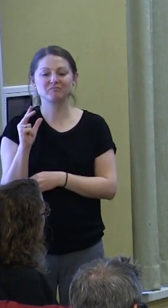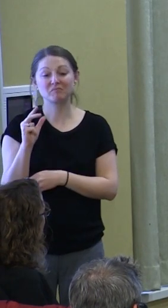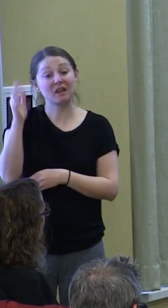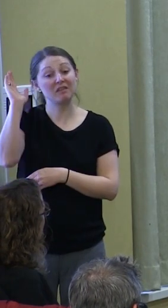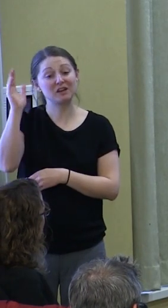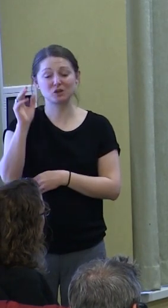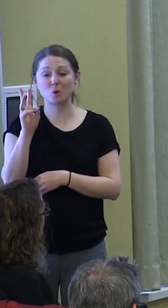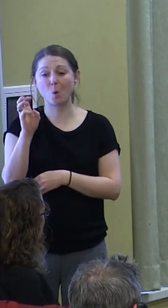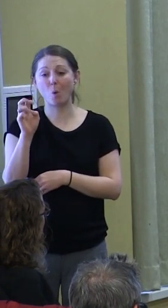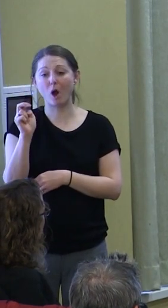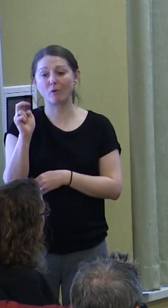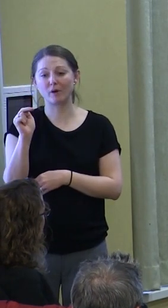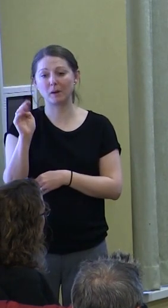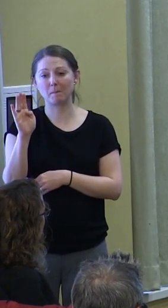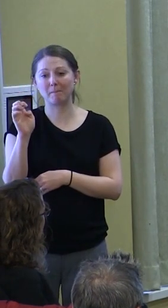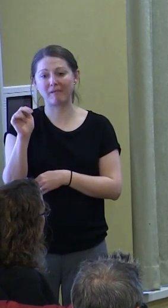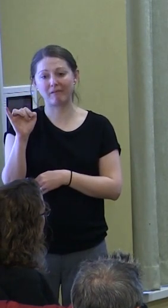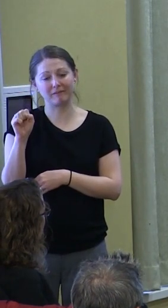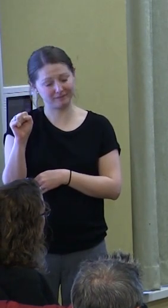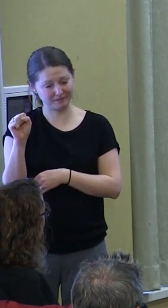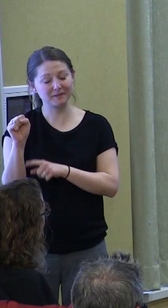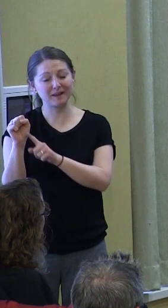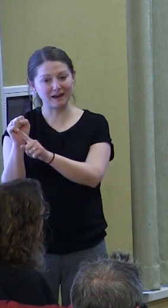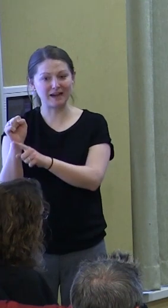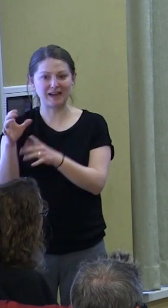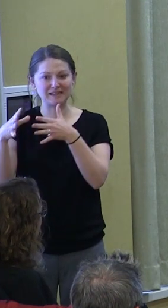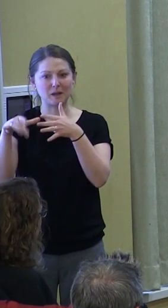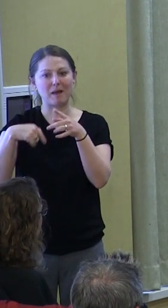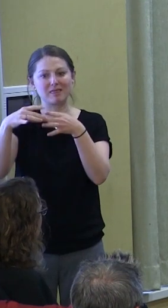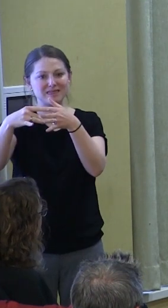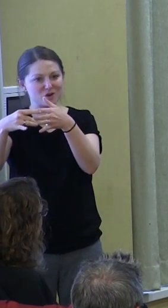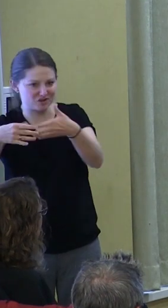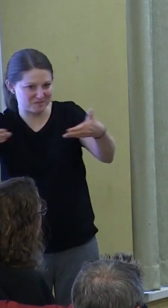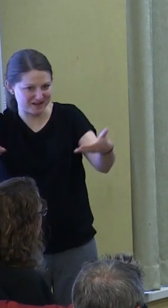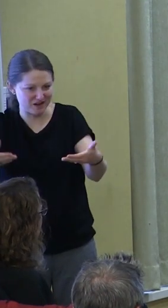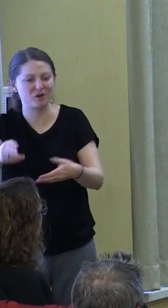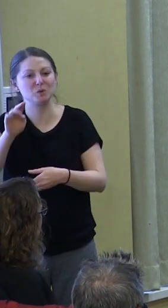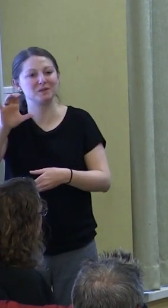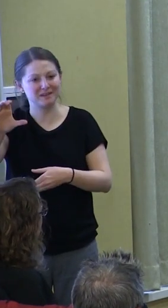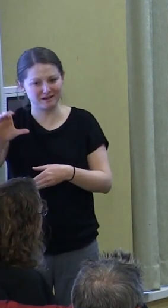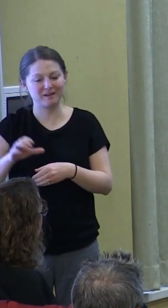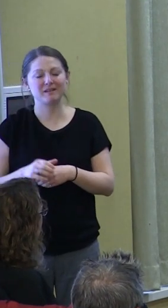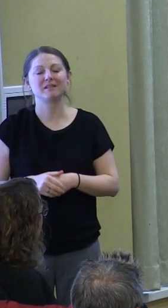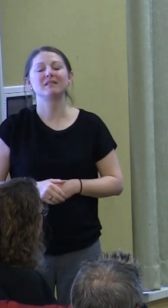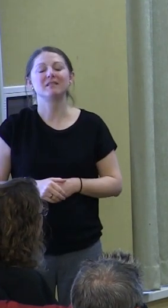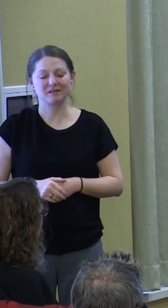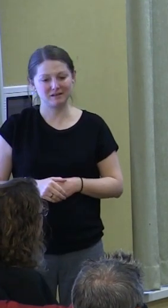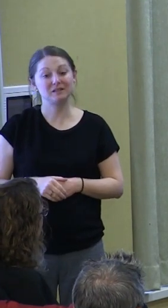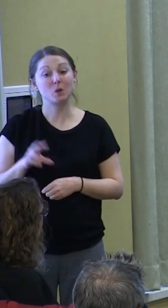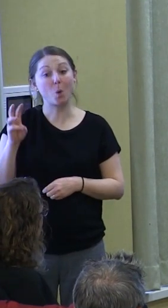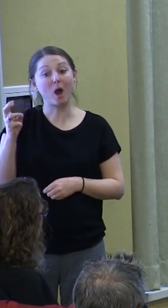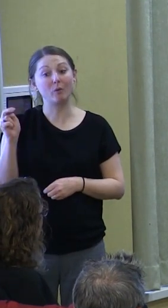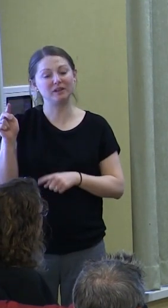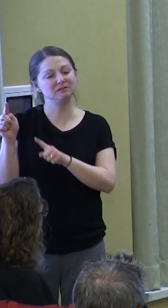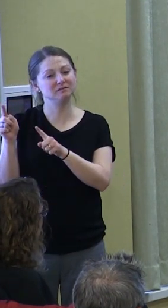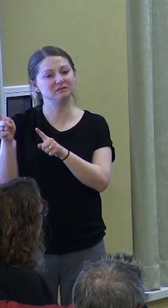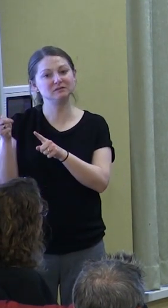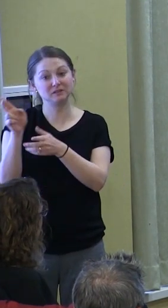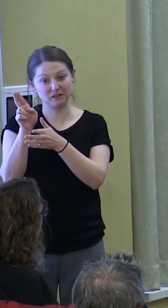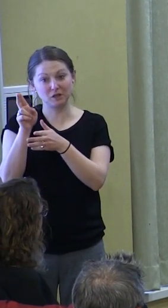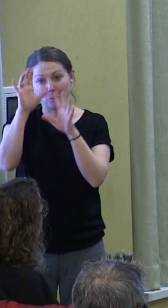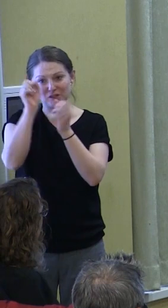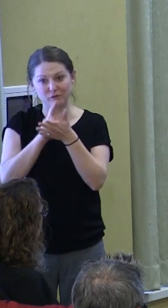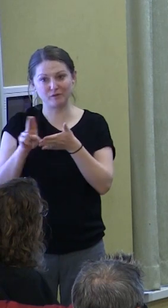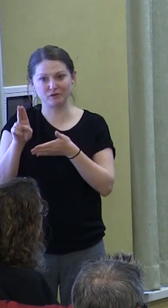lecture. It was a leadership presentation here at UC. Warren Bennis was the president of the